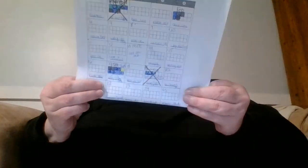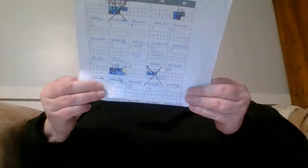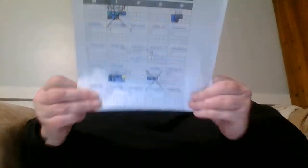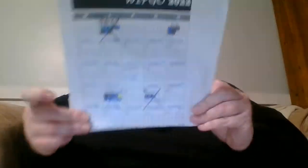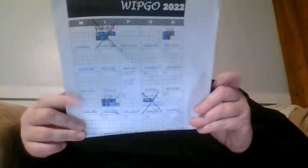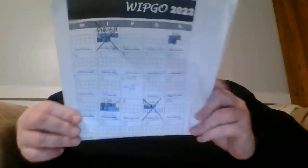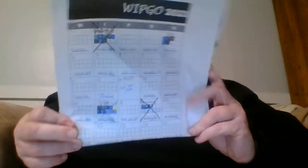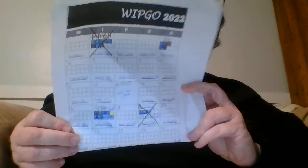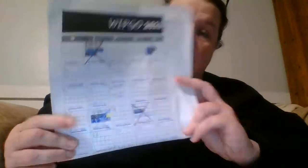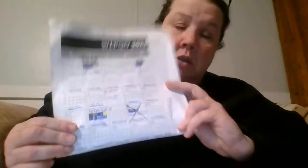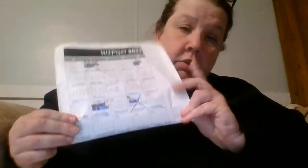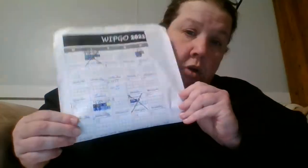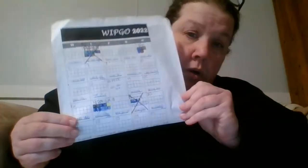show those okay so